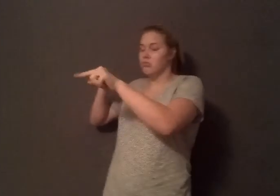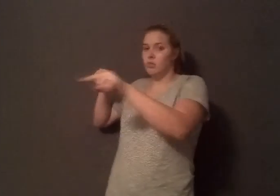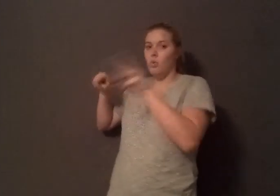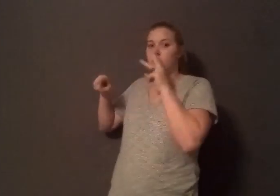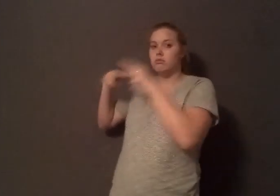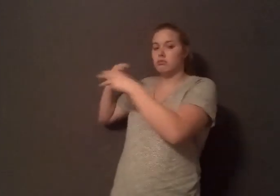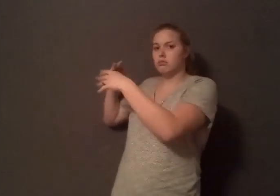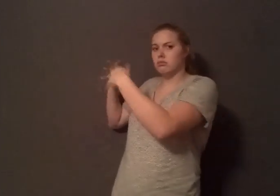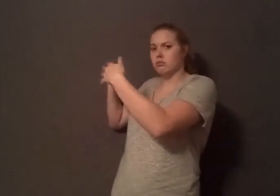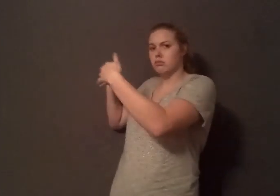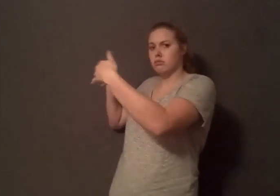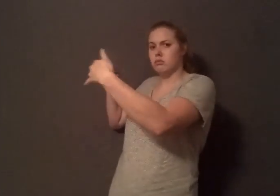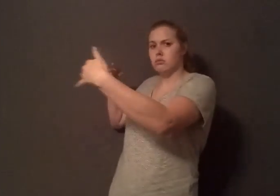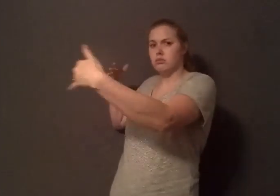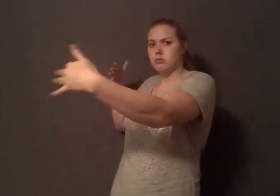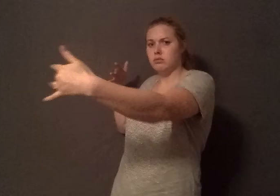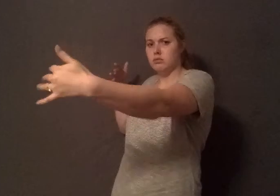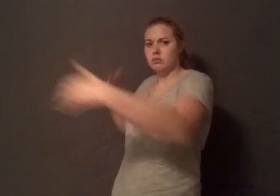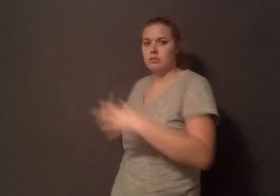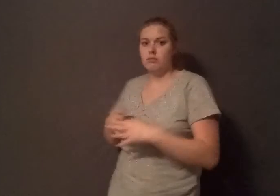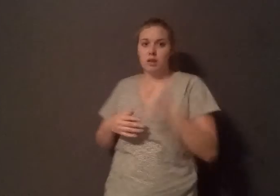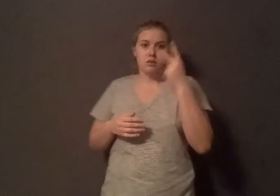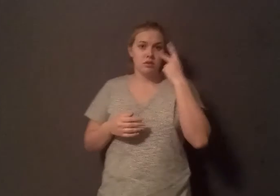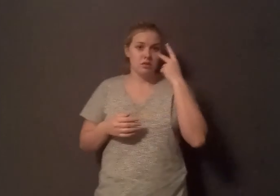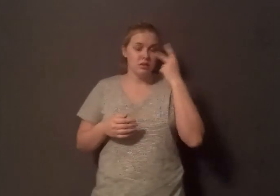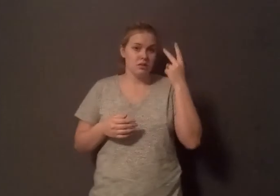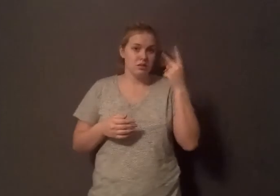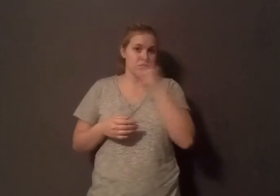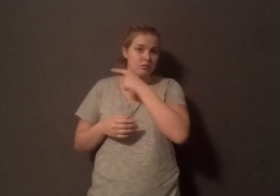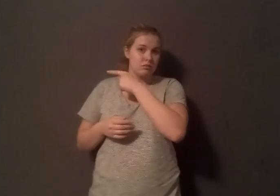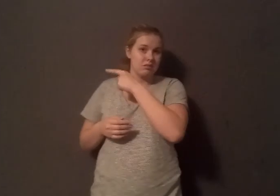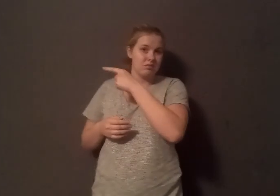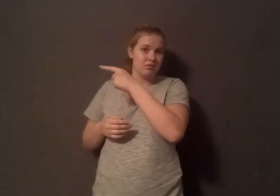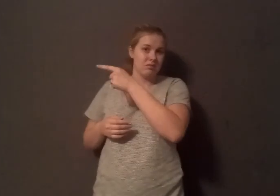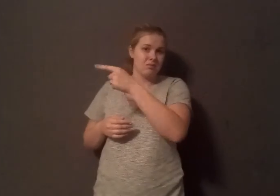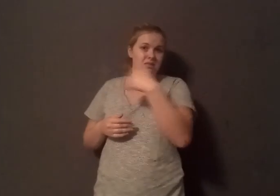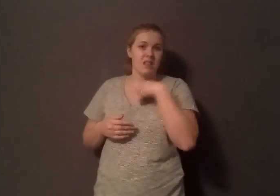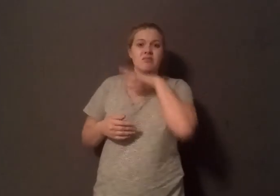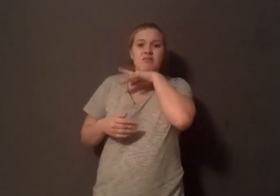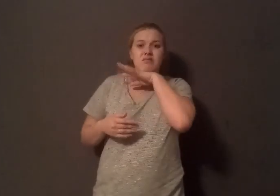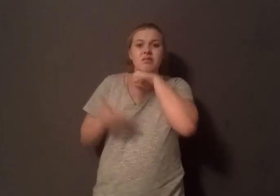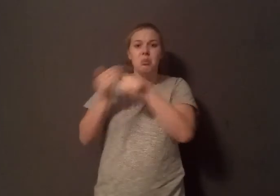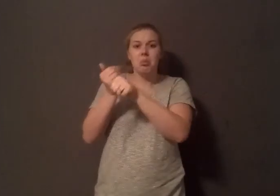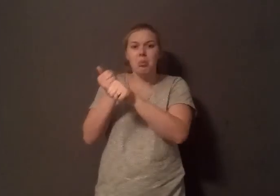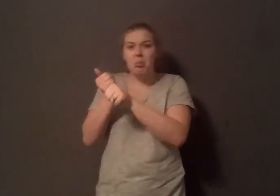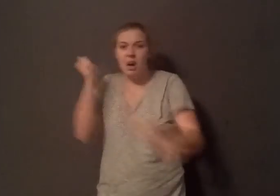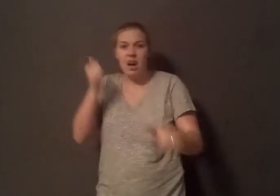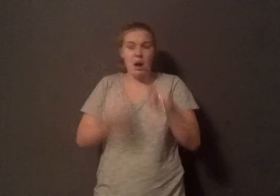almost. And a contented creek right here. I've seen that blue line stream that filled with feces and urine from that hog pen and they can say, well, we feed the